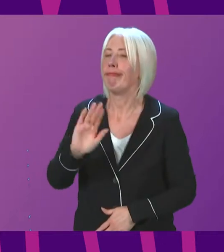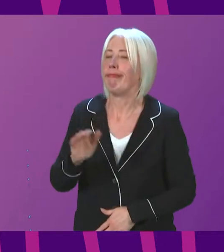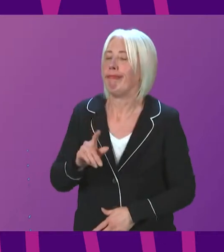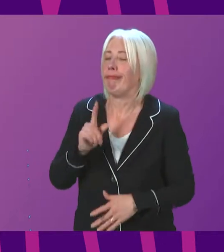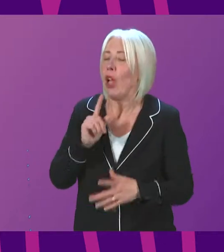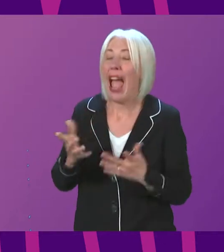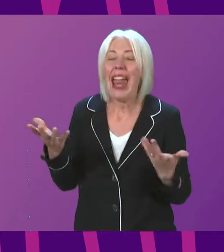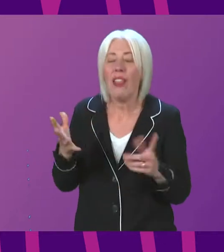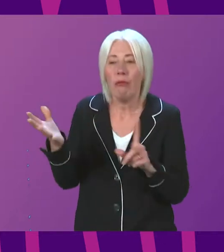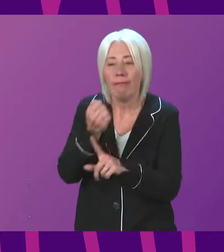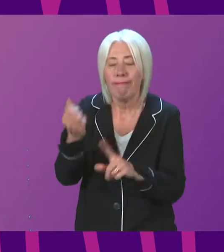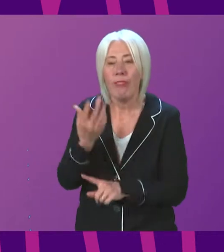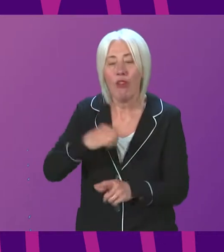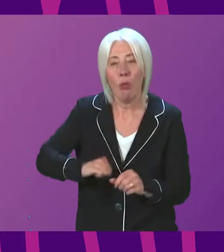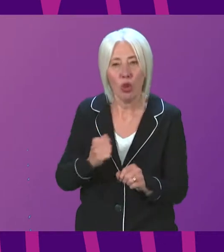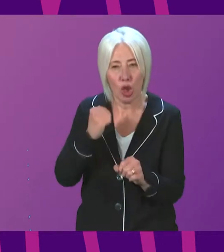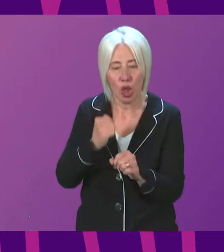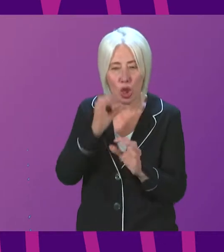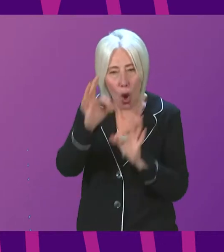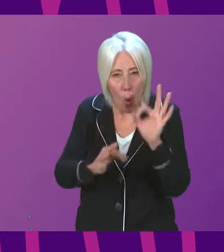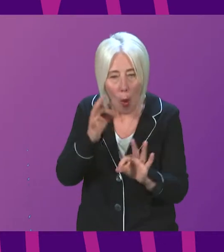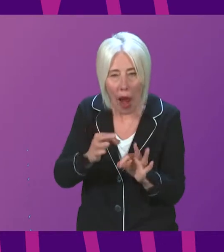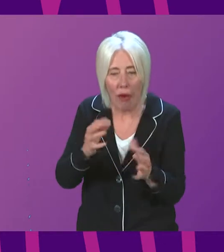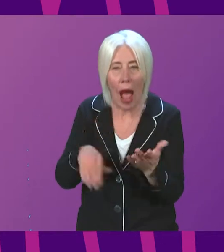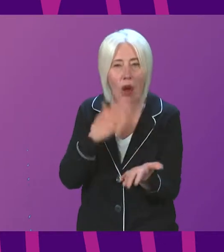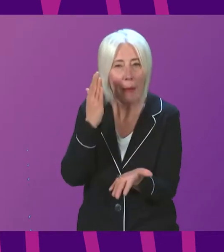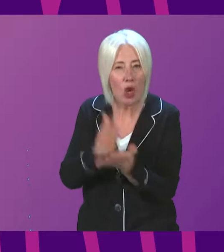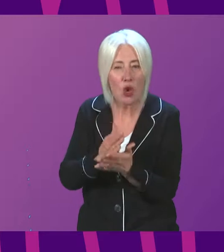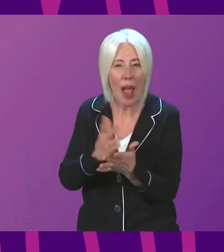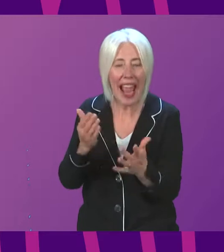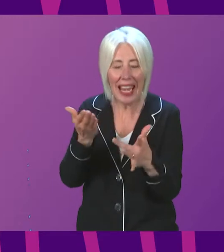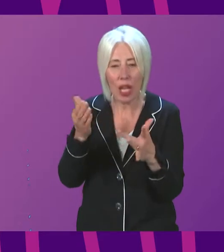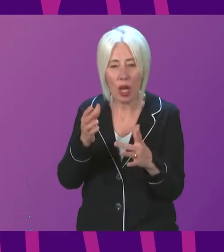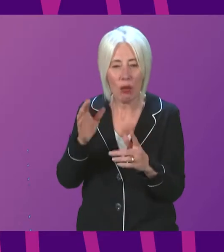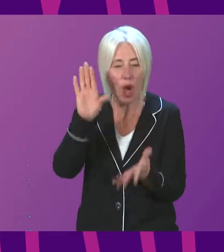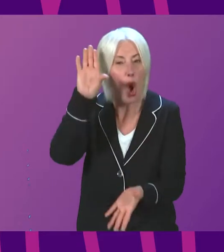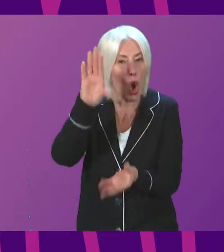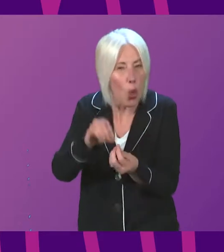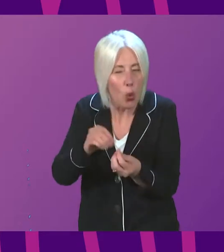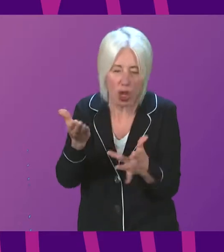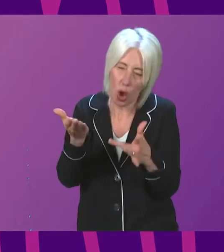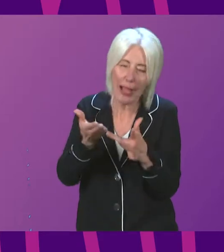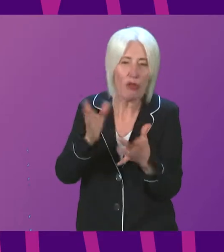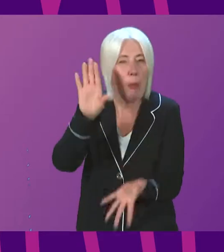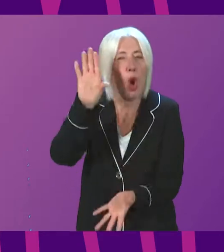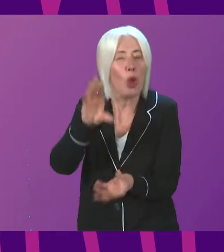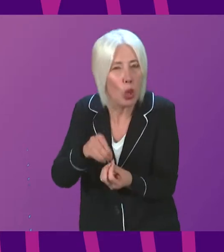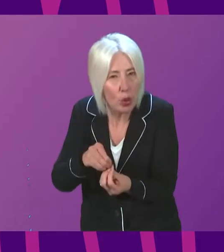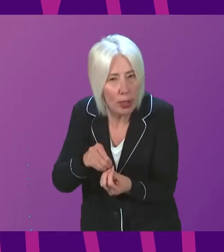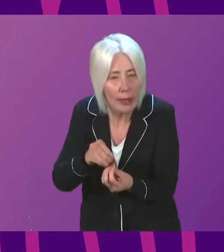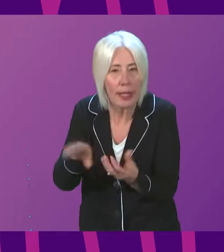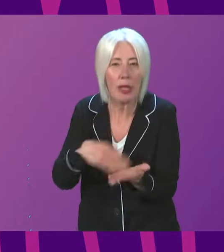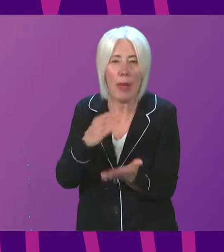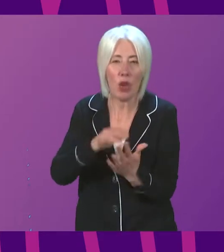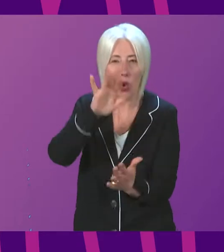Scottish inquiry, how will the Scottish Government ensure that conclusions, including interim conclusions if appropriate, are in